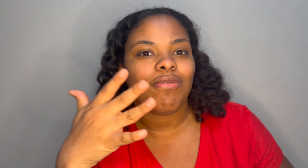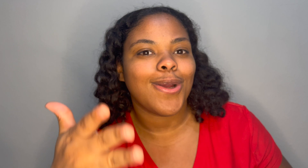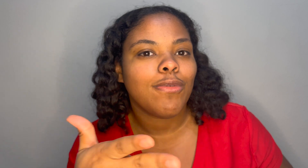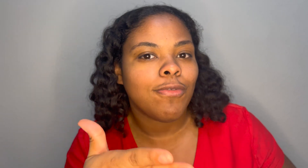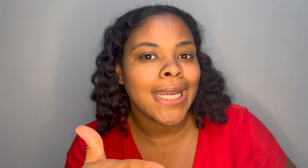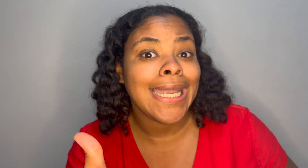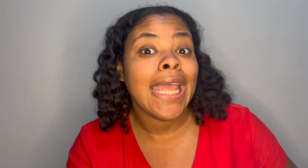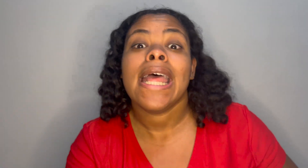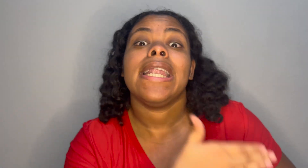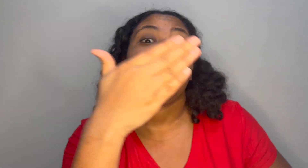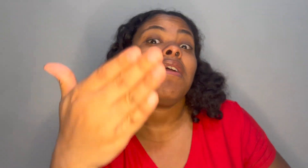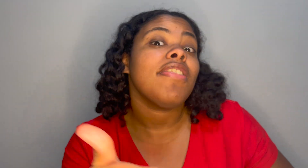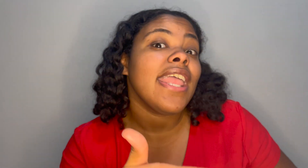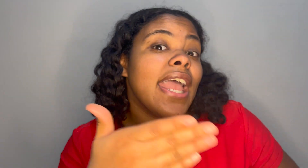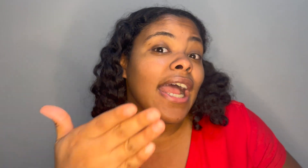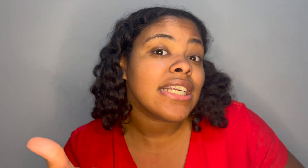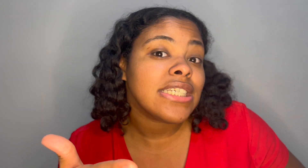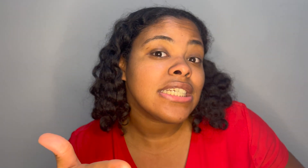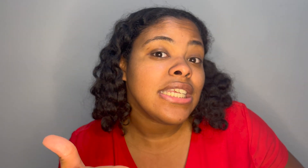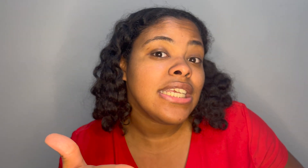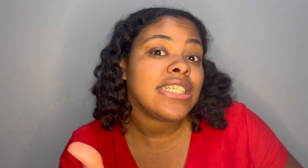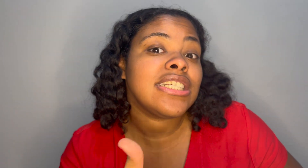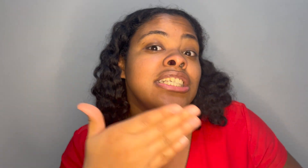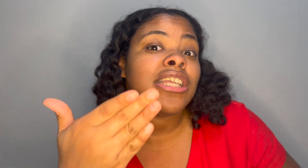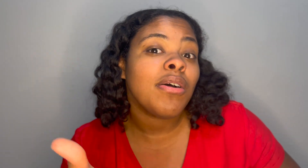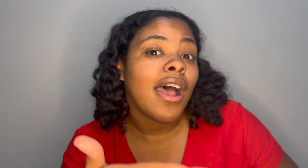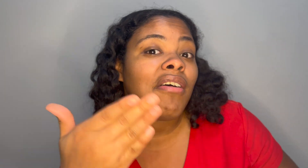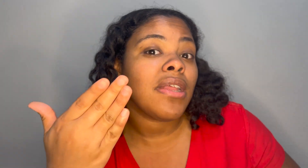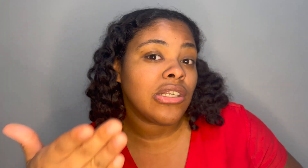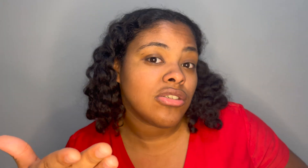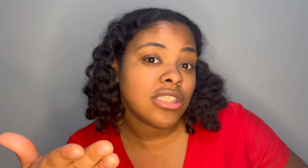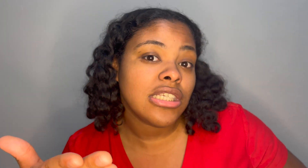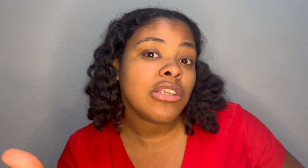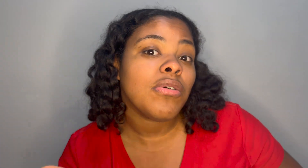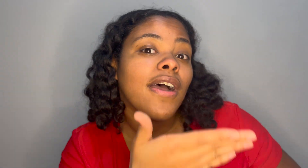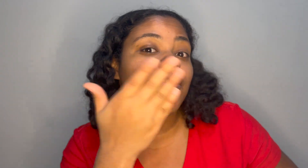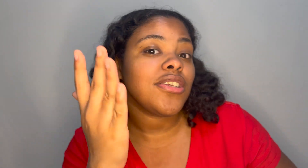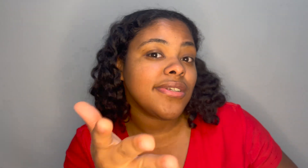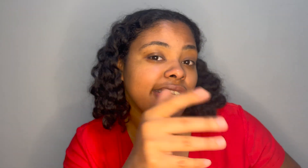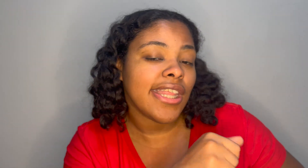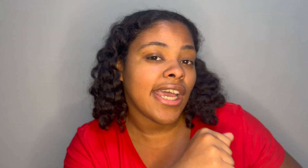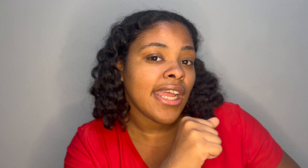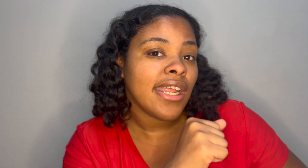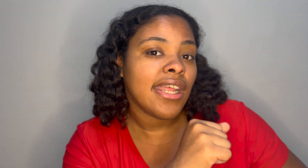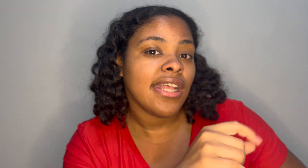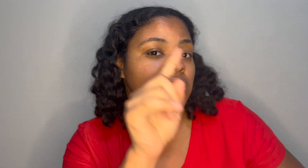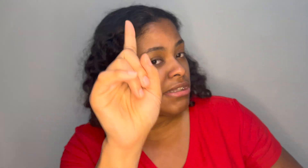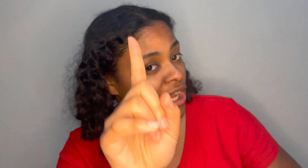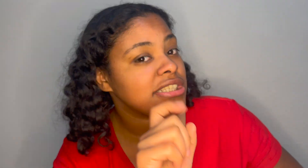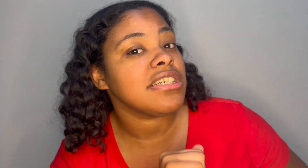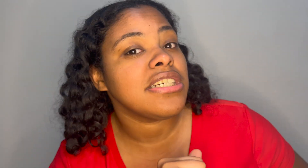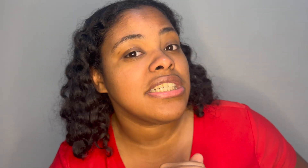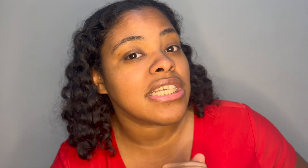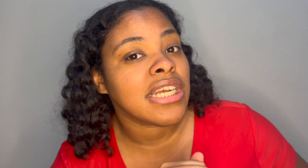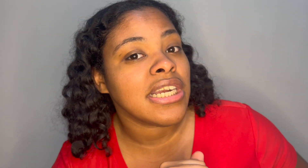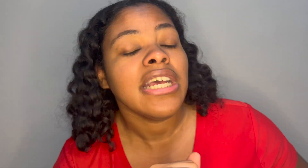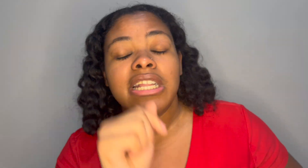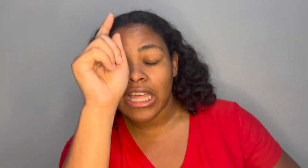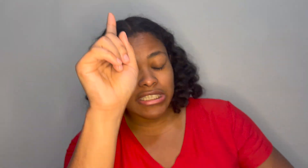for a friend now if they actually still have interest in you after you say that that's a good sign that is